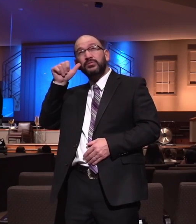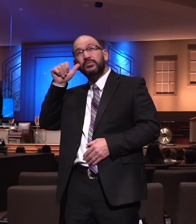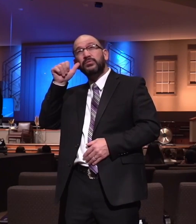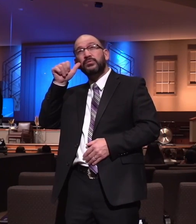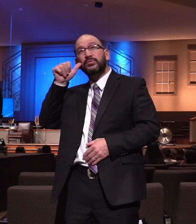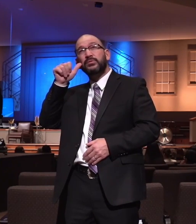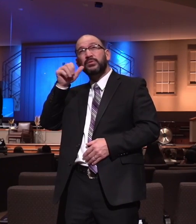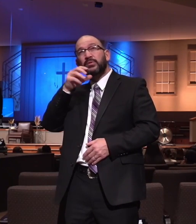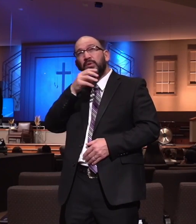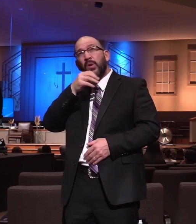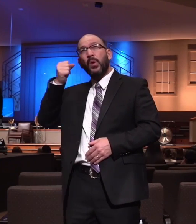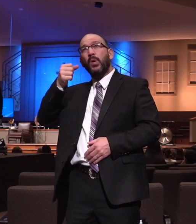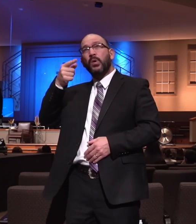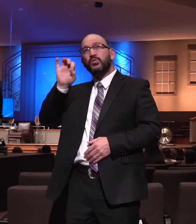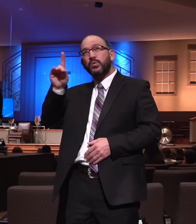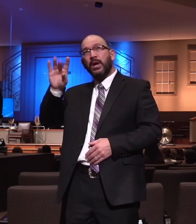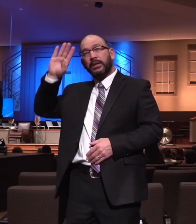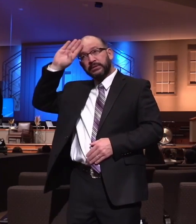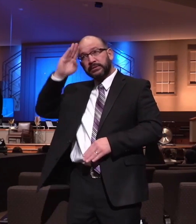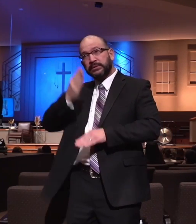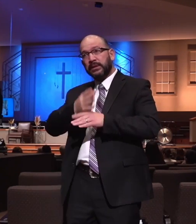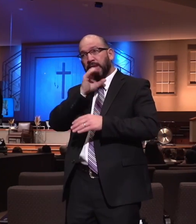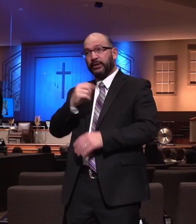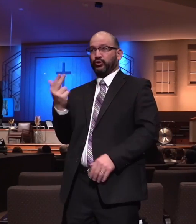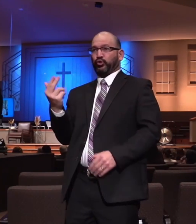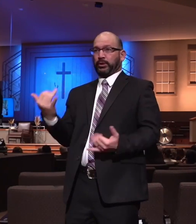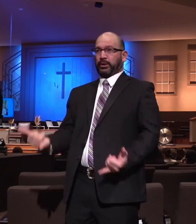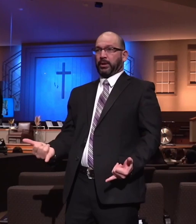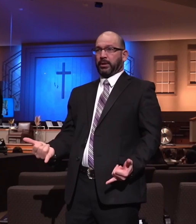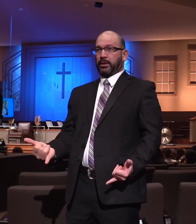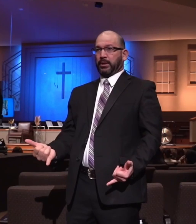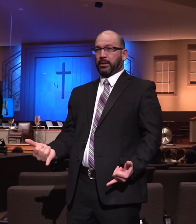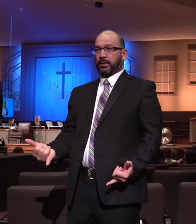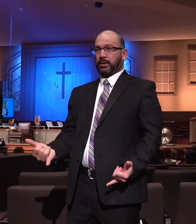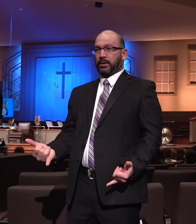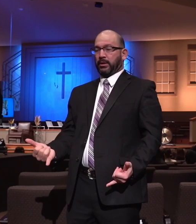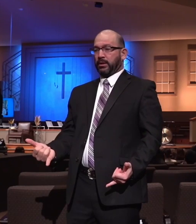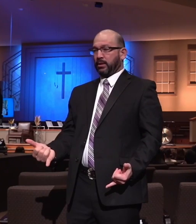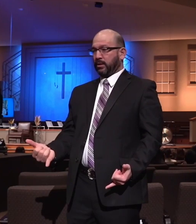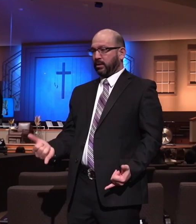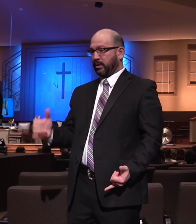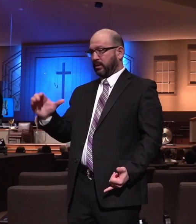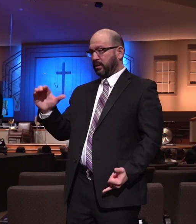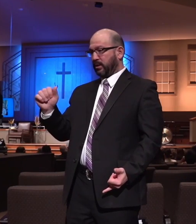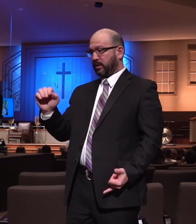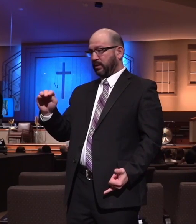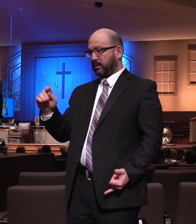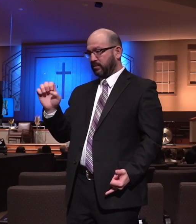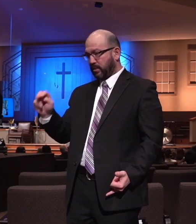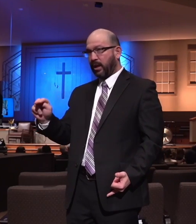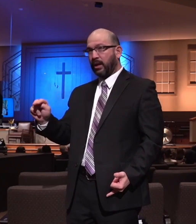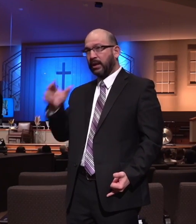grandson's 13th birthday. Can you imagine that? 13. Little Camden. Little dude. 13 years old.